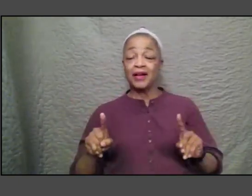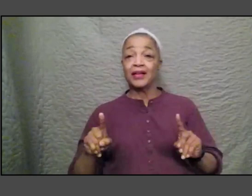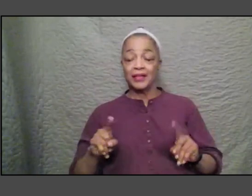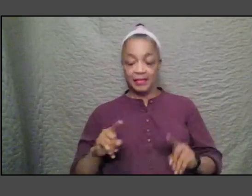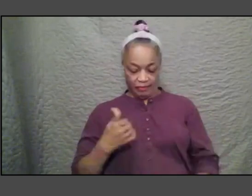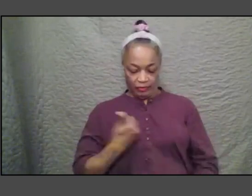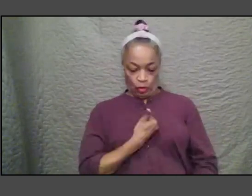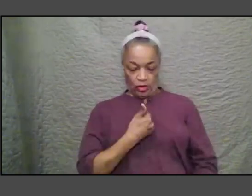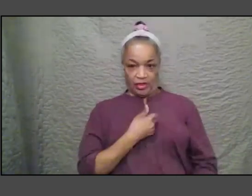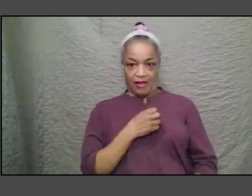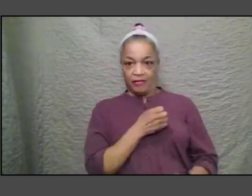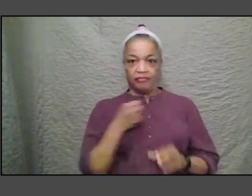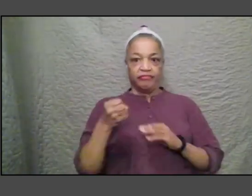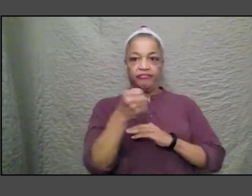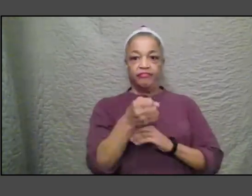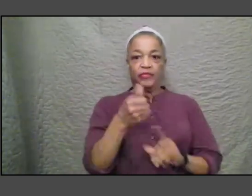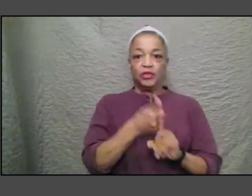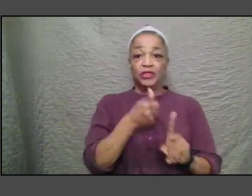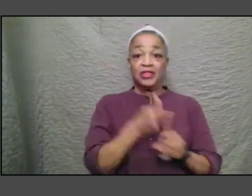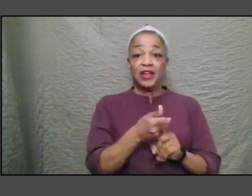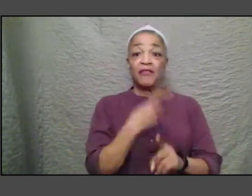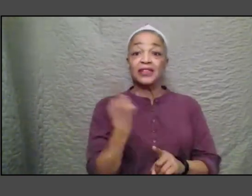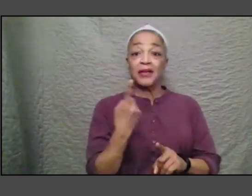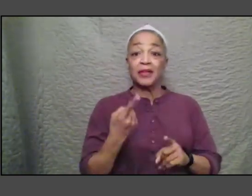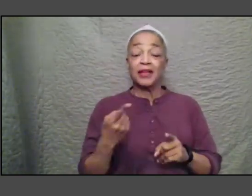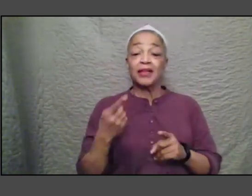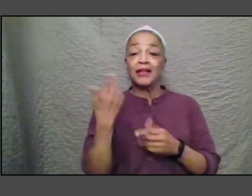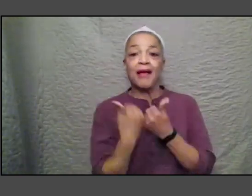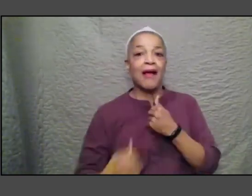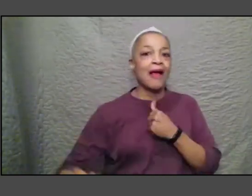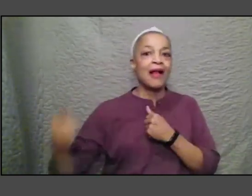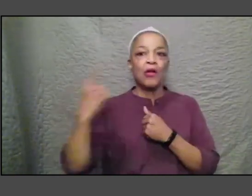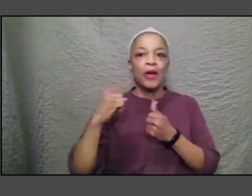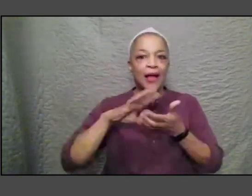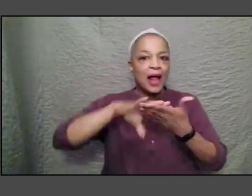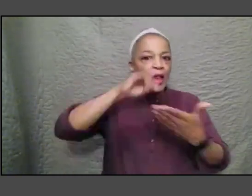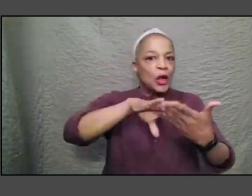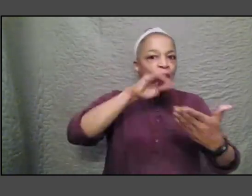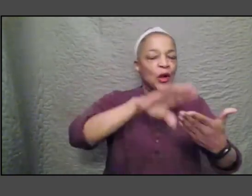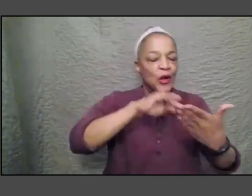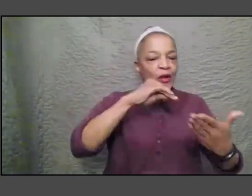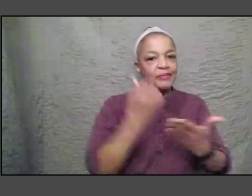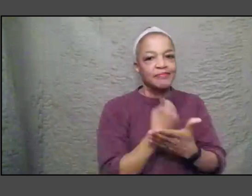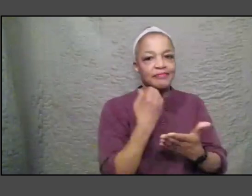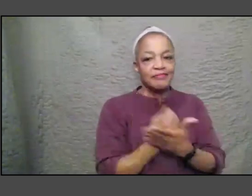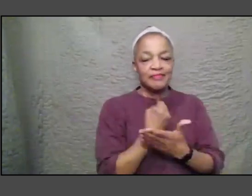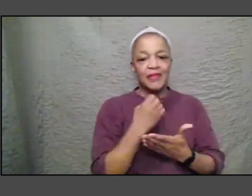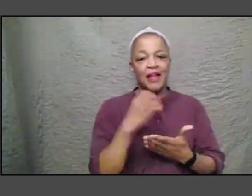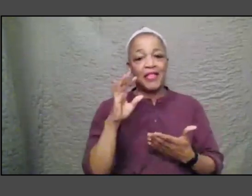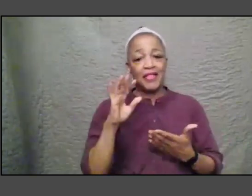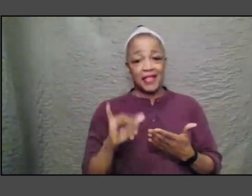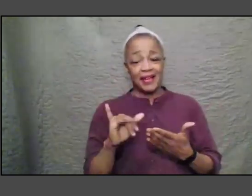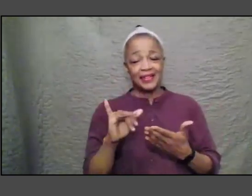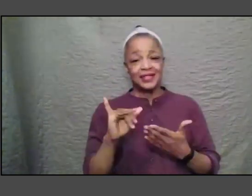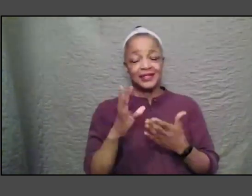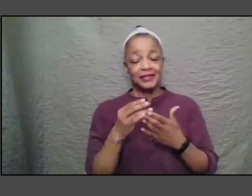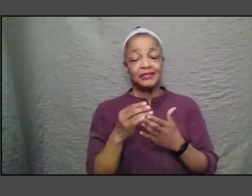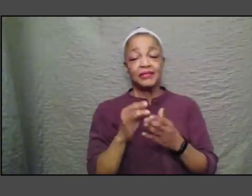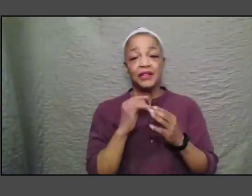that actually anybody can learn is I think also a very disturbing mischaracterizing of